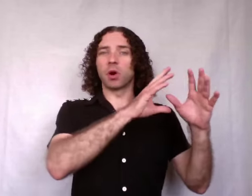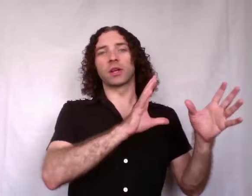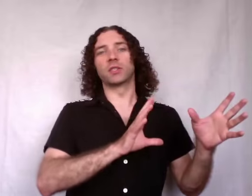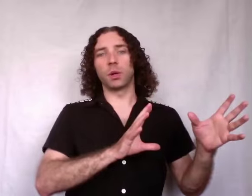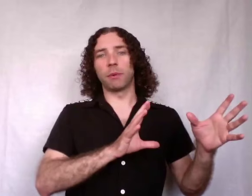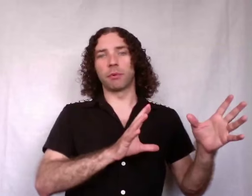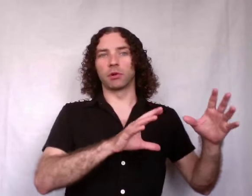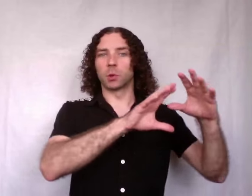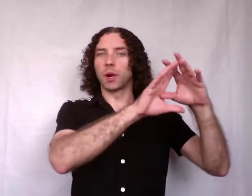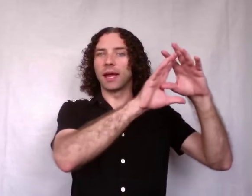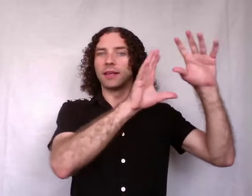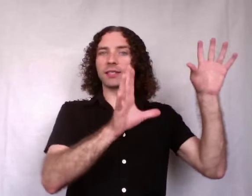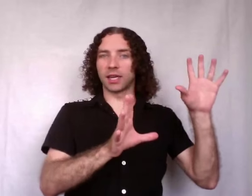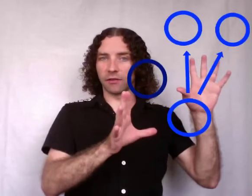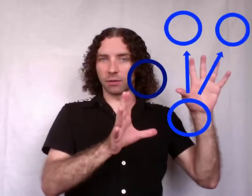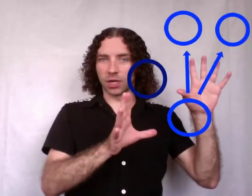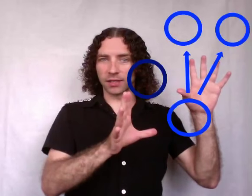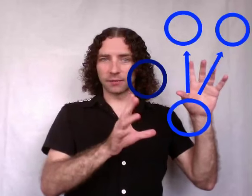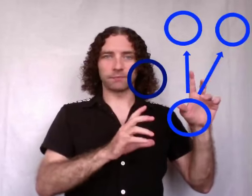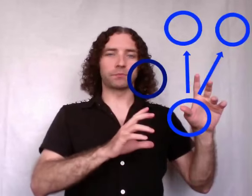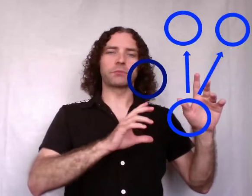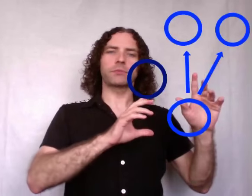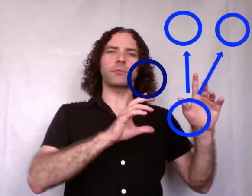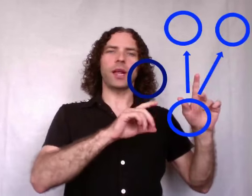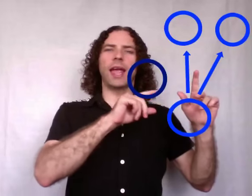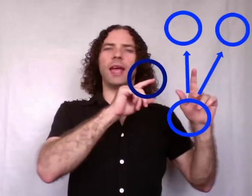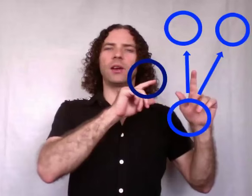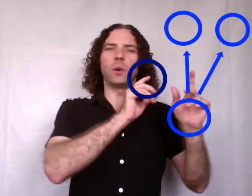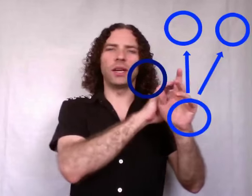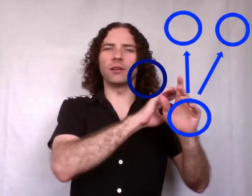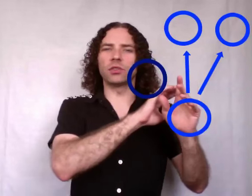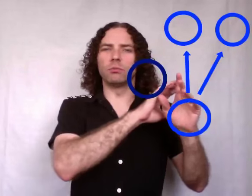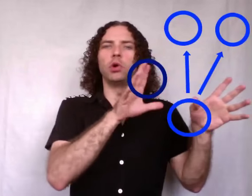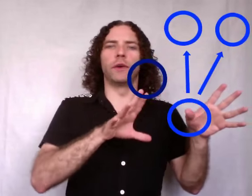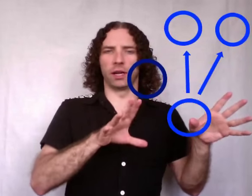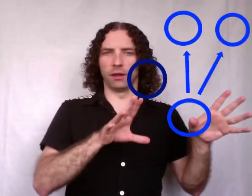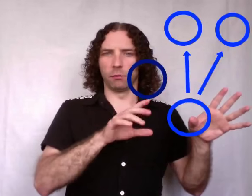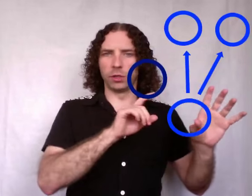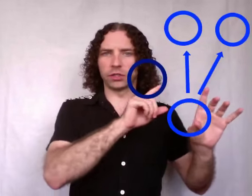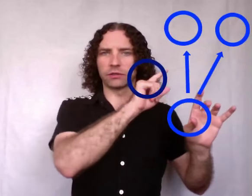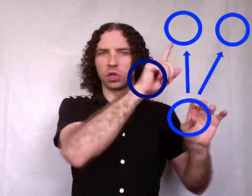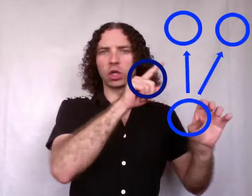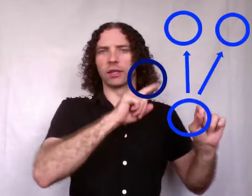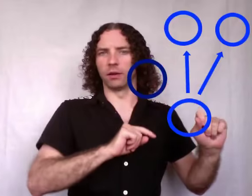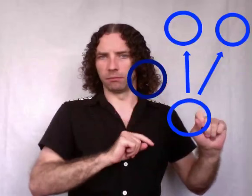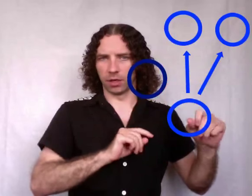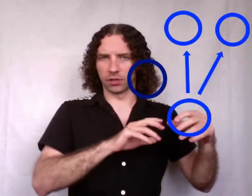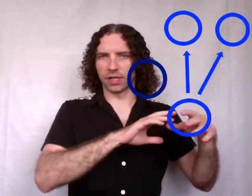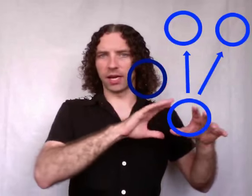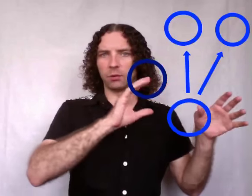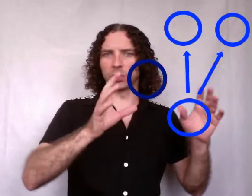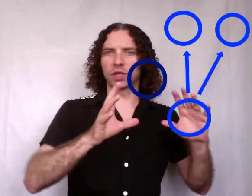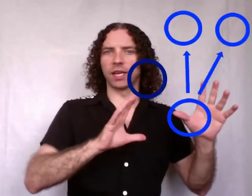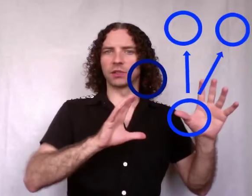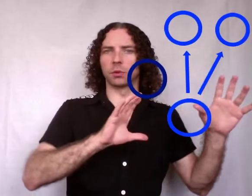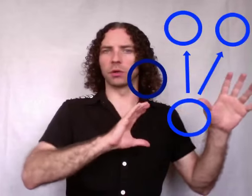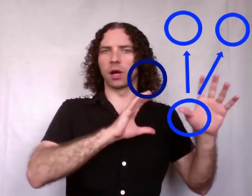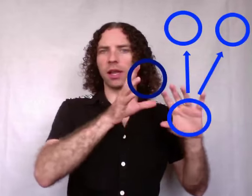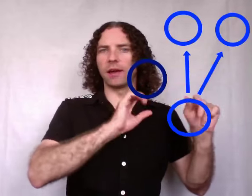mark and sweep approach where we had this set of objects. And we didn't move anywhere. We just looked at them and decided which things were alive